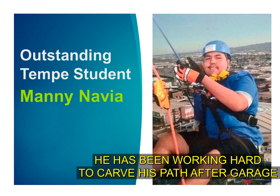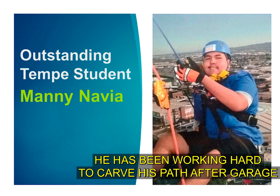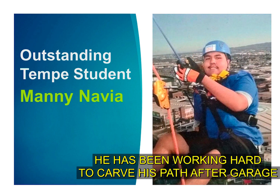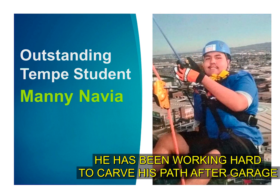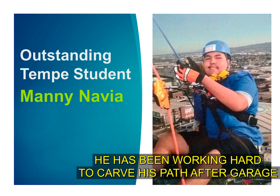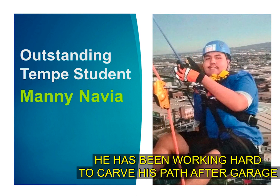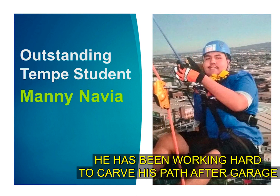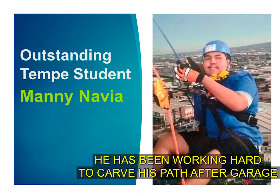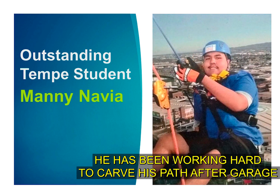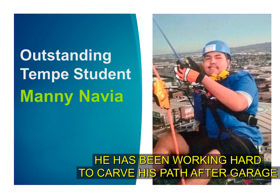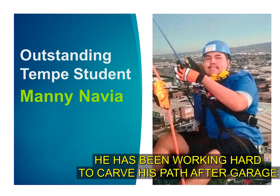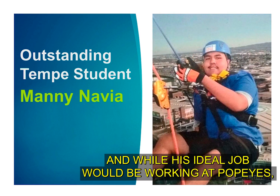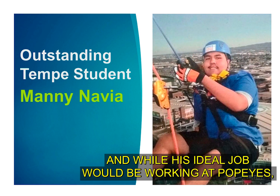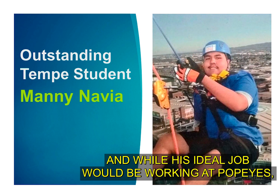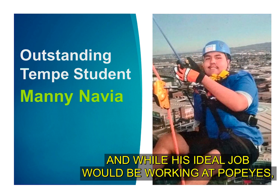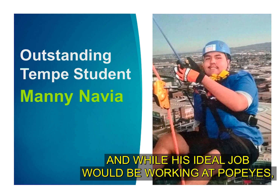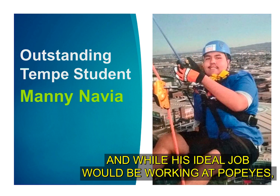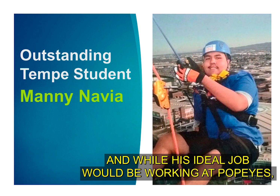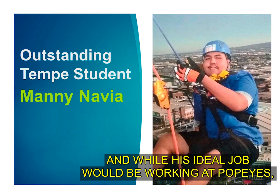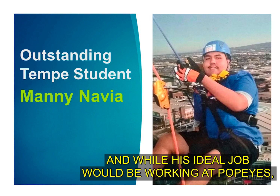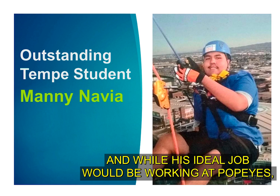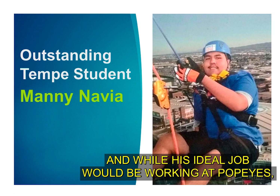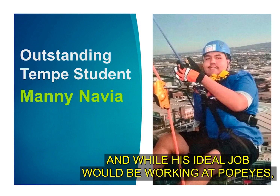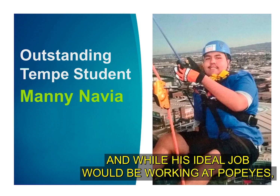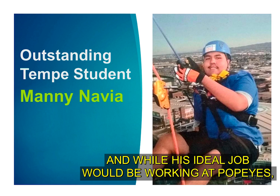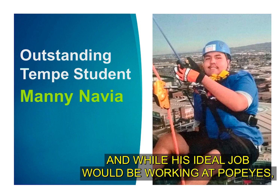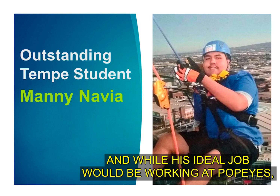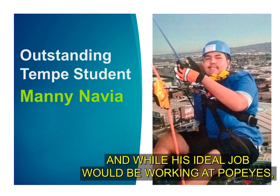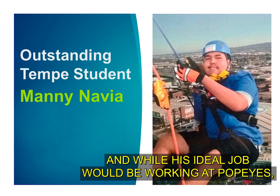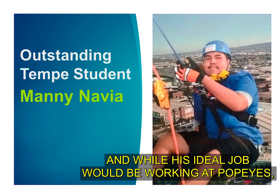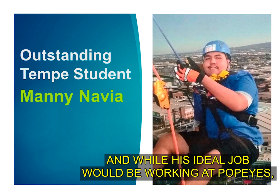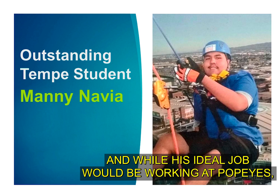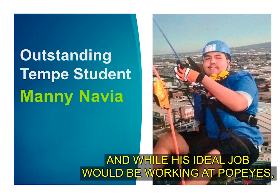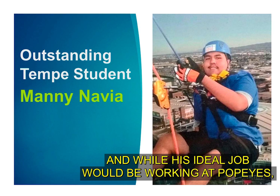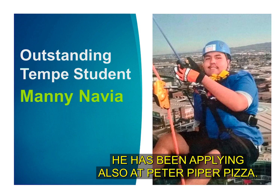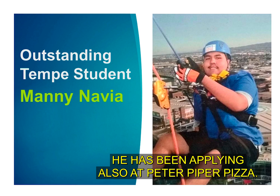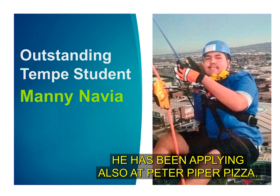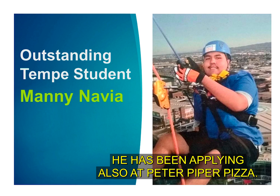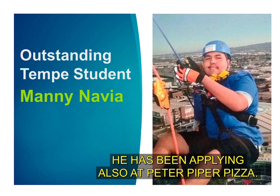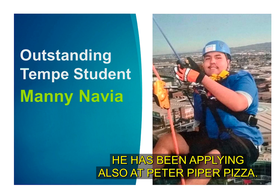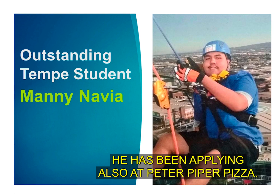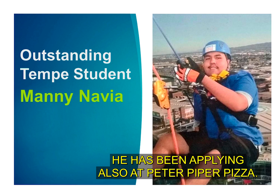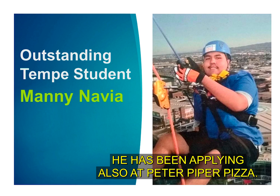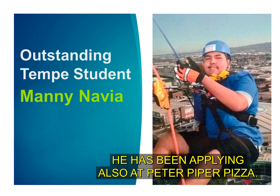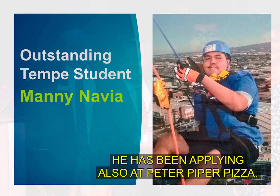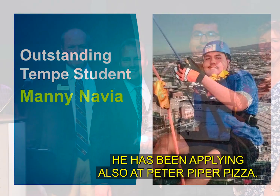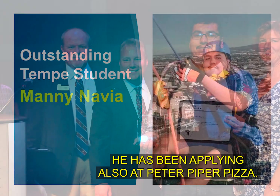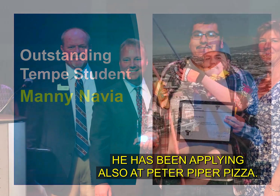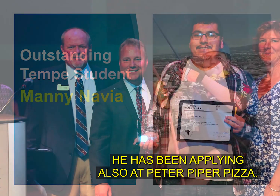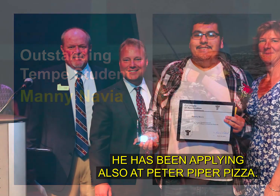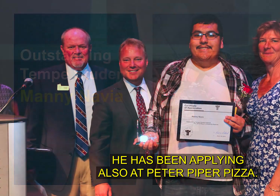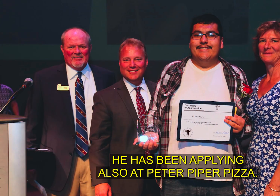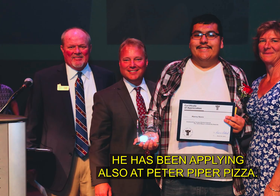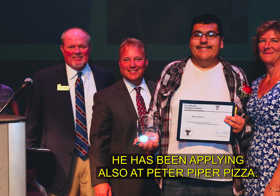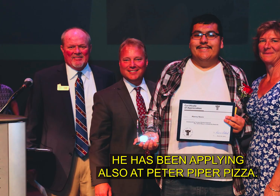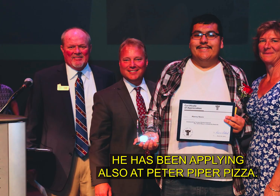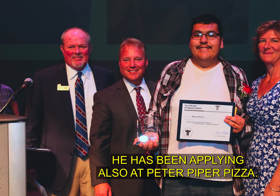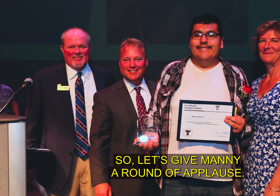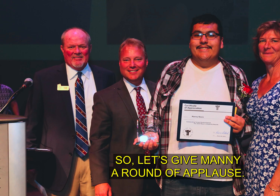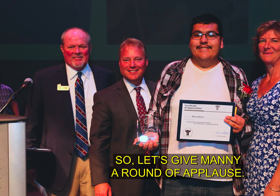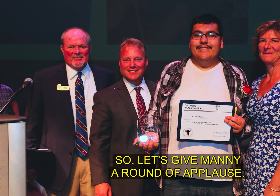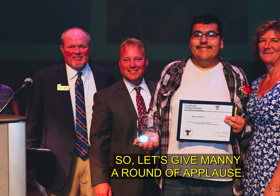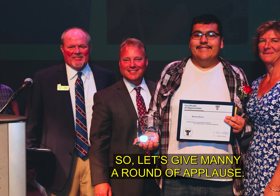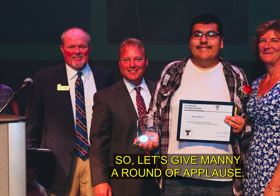path after graduation and while his ideal job would be working at popeyes he has been applying also at peter piper pizza